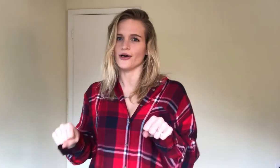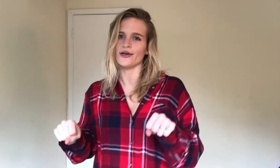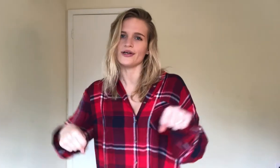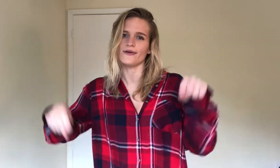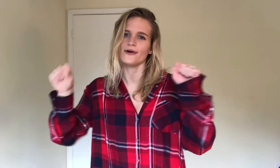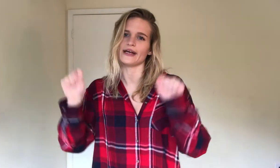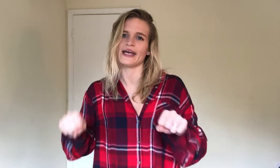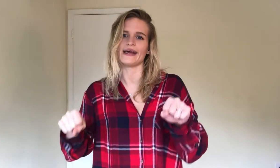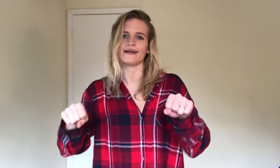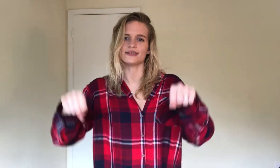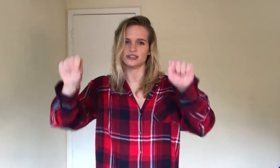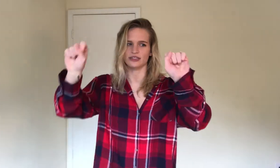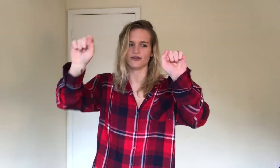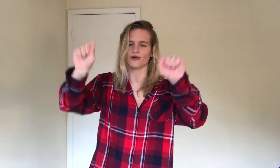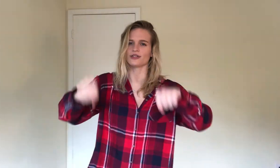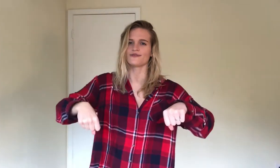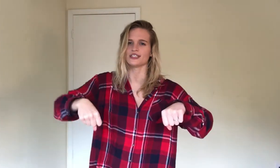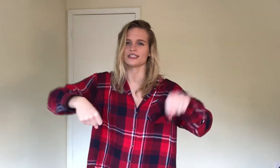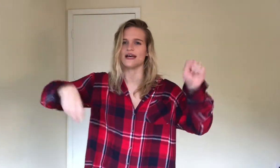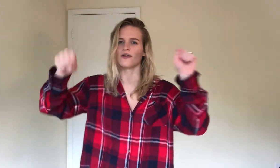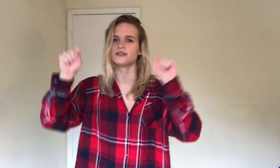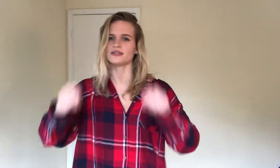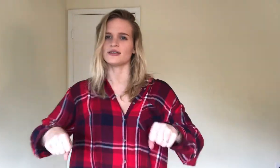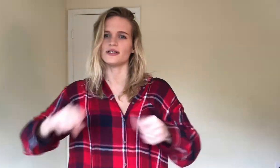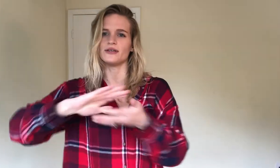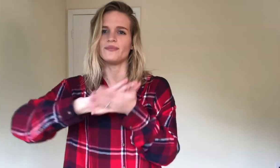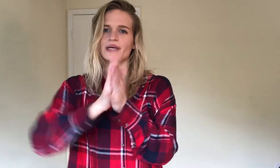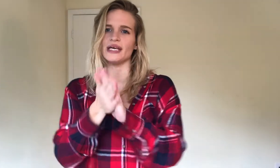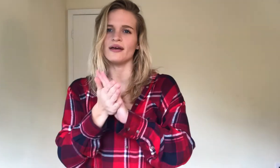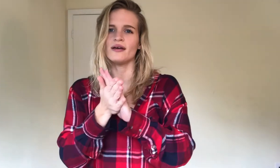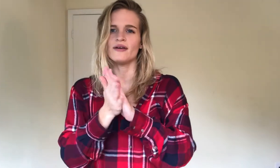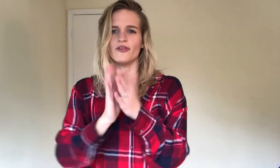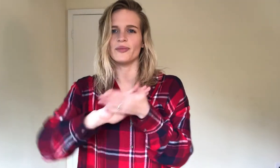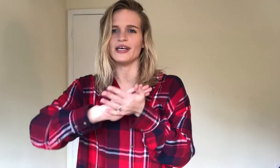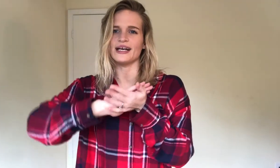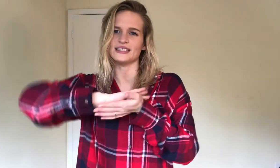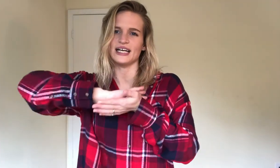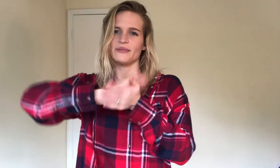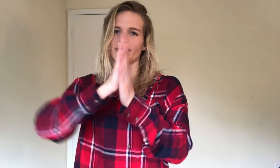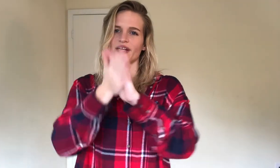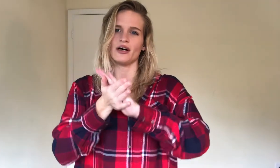or can, so just throw your fist down, could be, for BX sign, become.